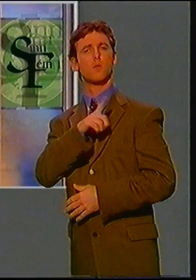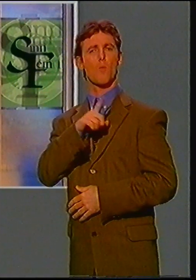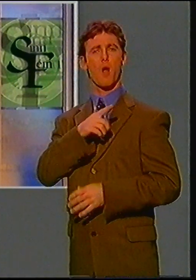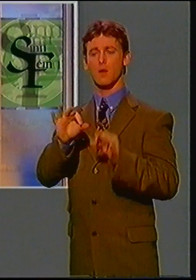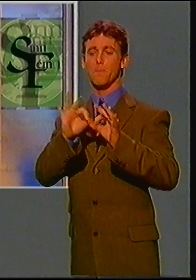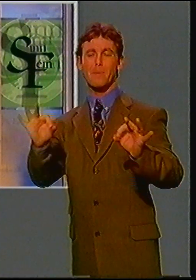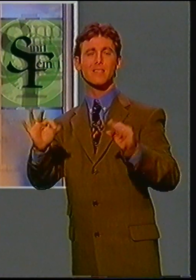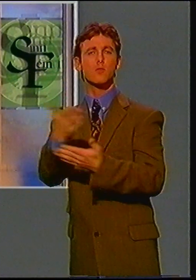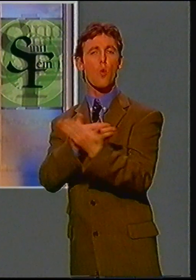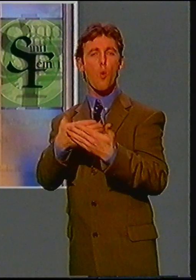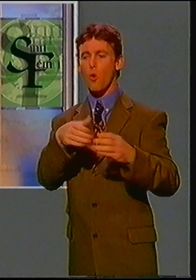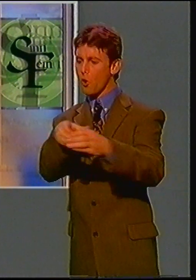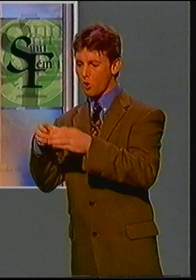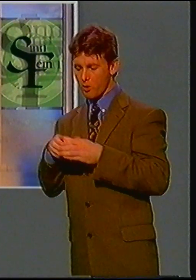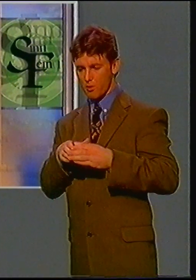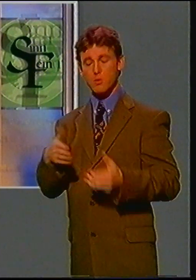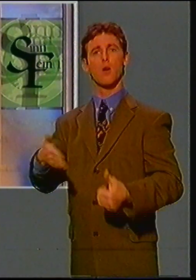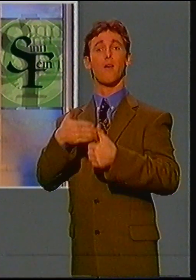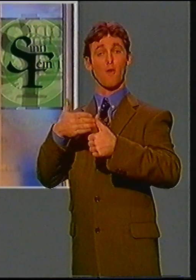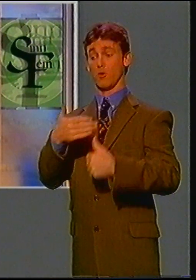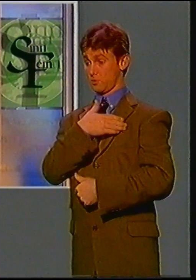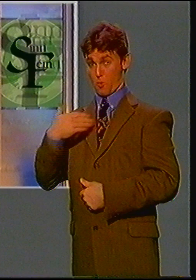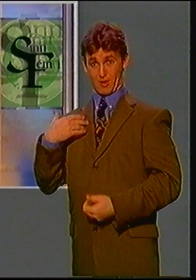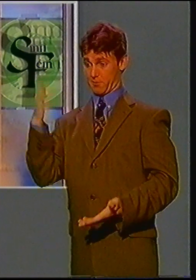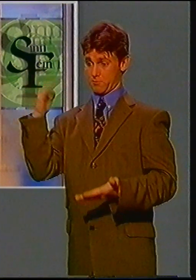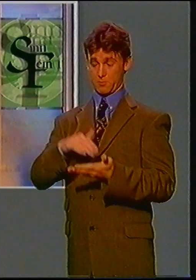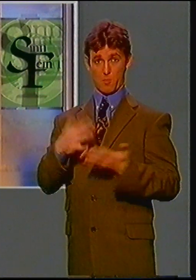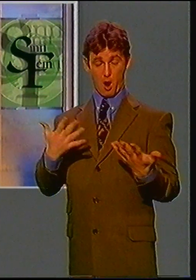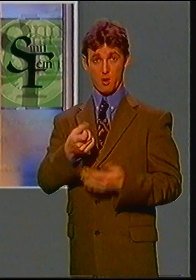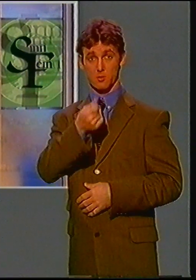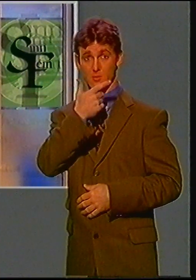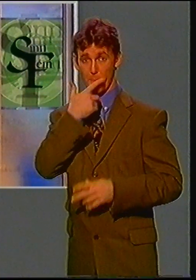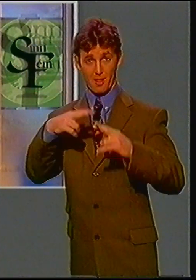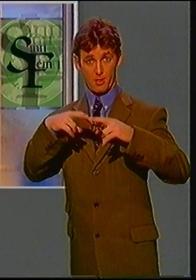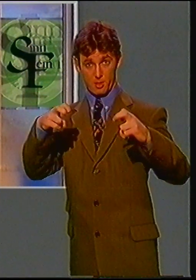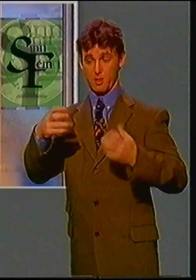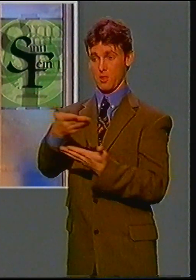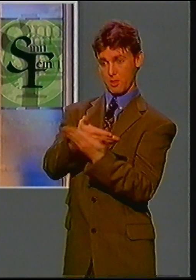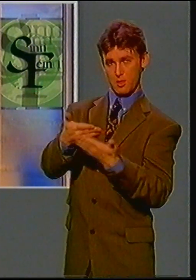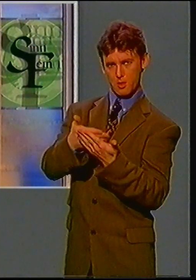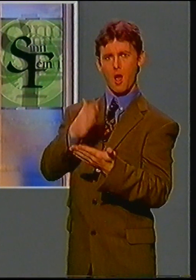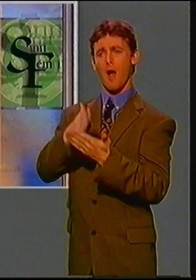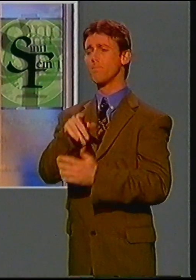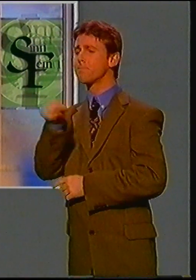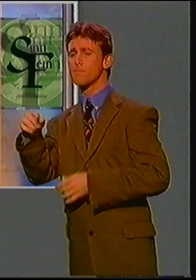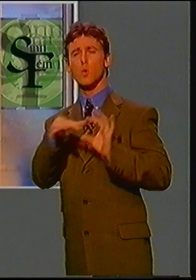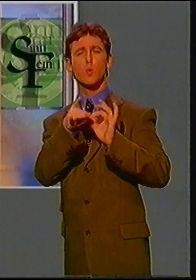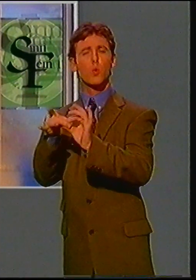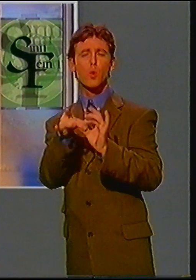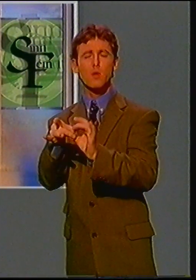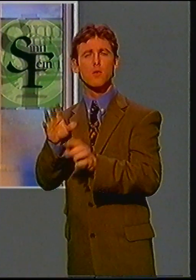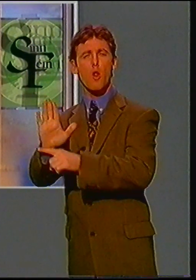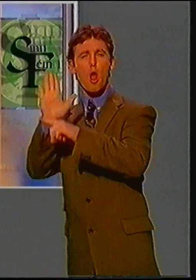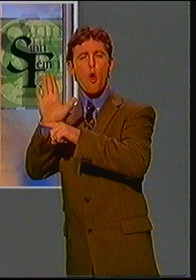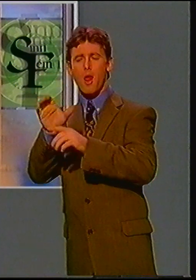for the first time, the talks are moving to Dublin. Unionist and loyalist politicians are demanding that Sinn Féin should be thrown out after the police blamed the IRA